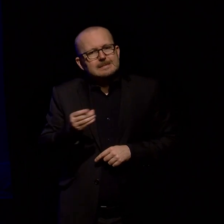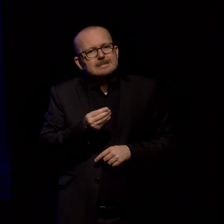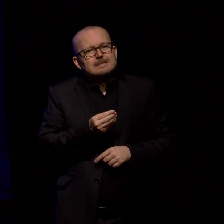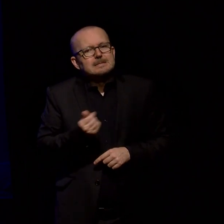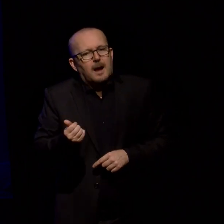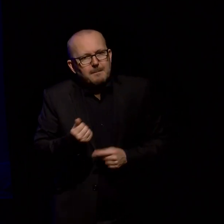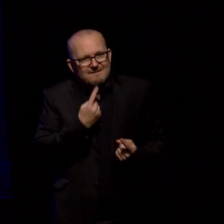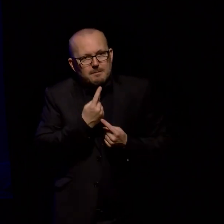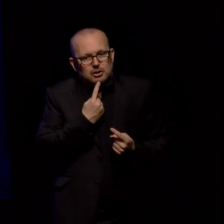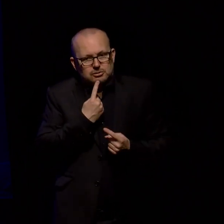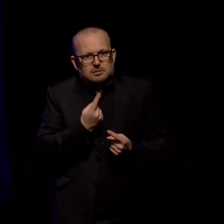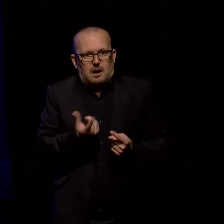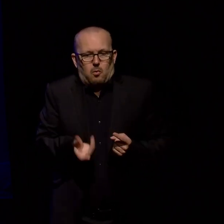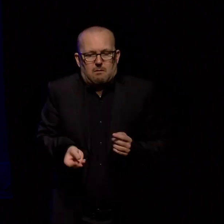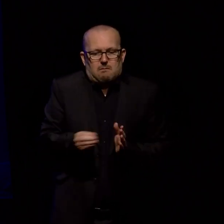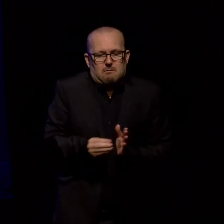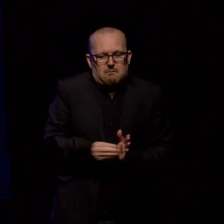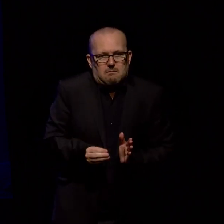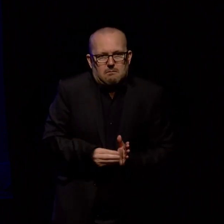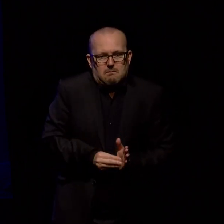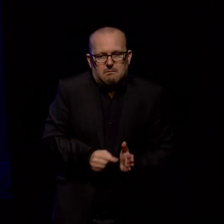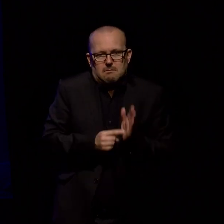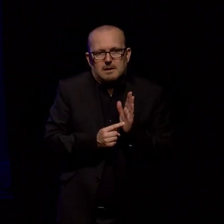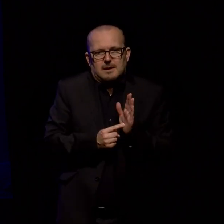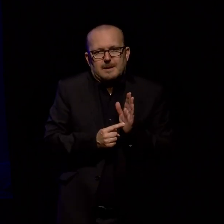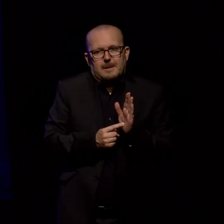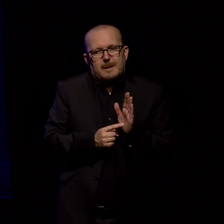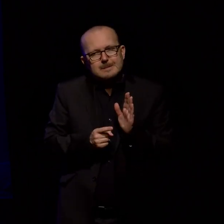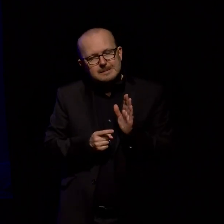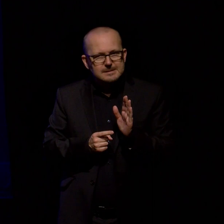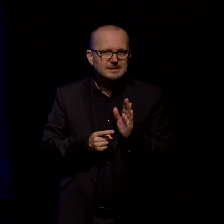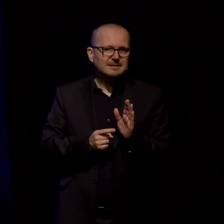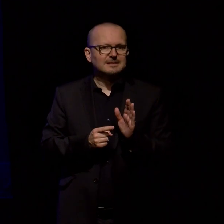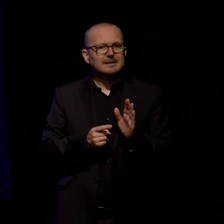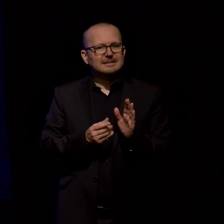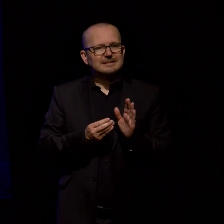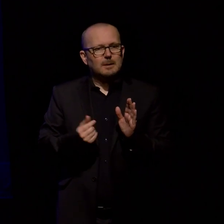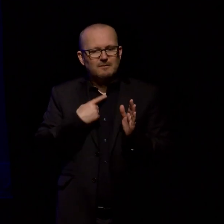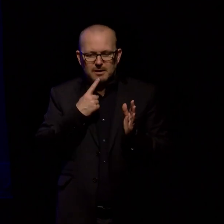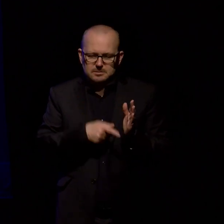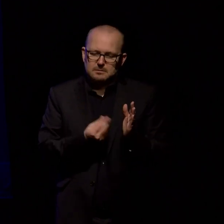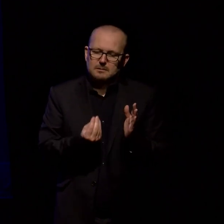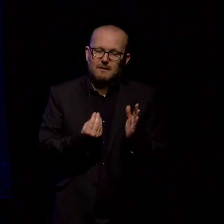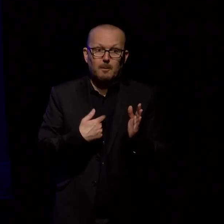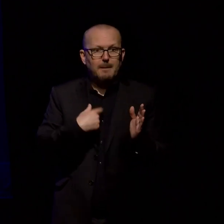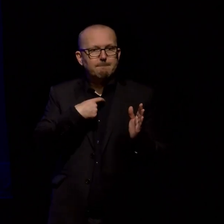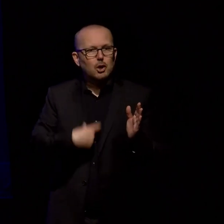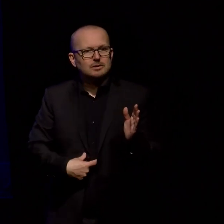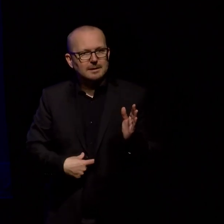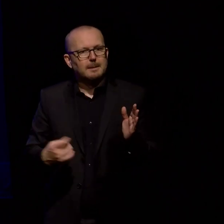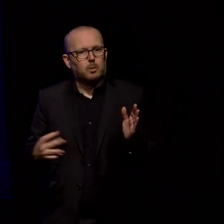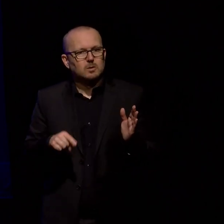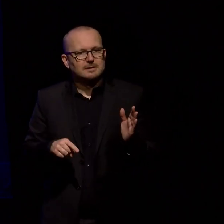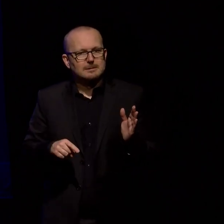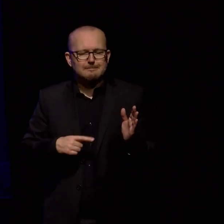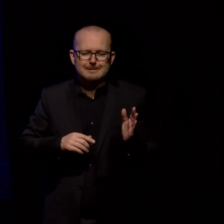I want this book to be read widely and I want it to be a point